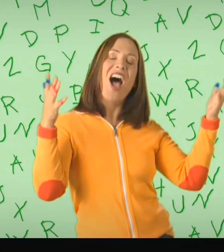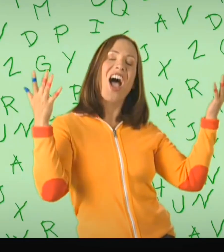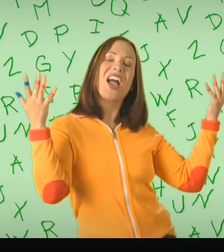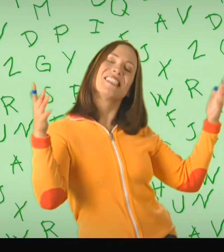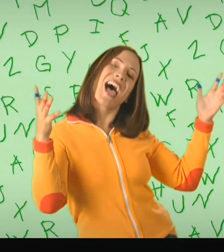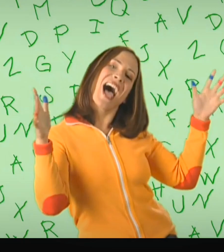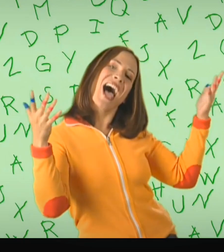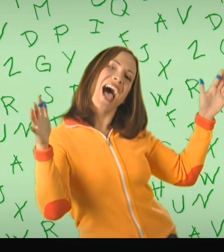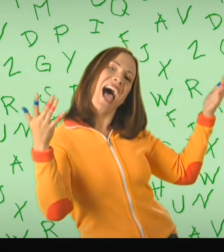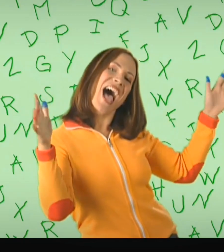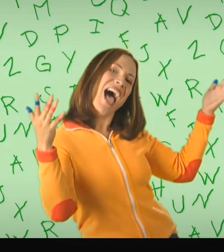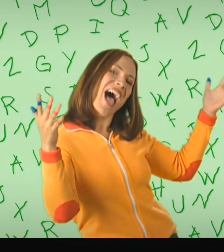done